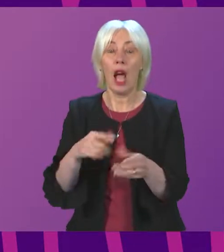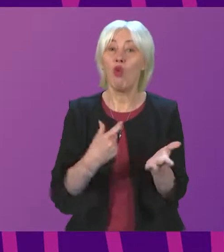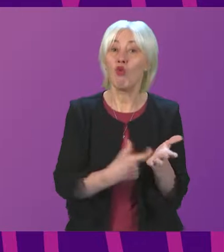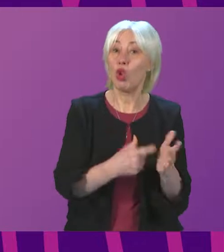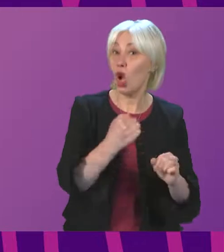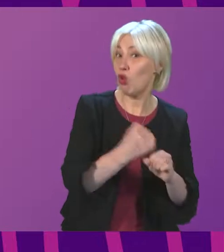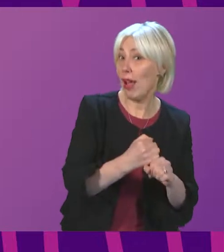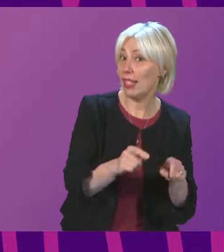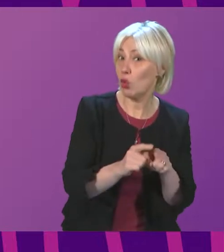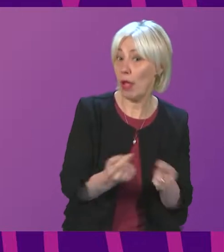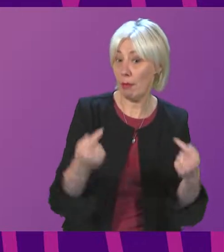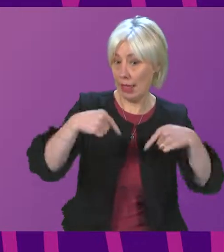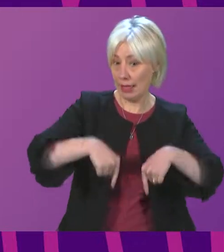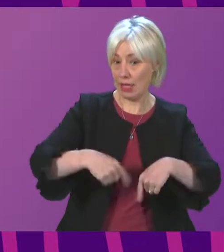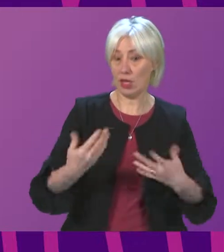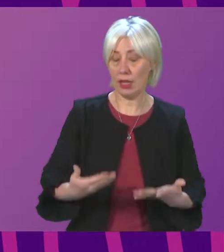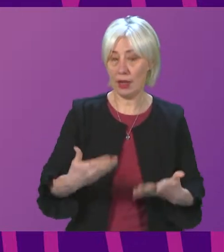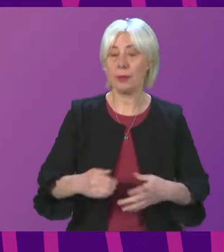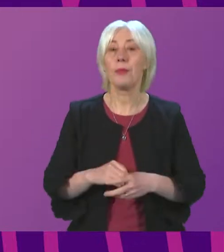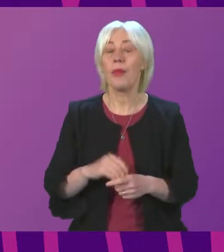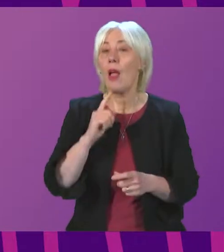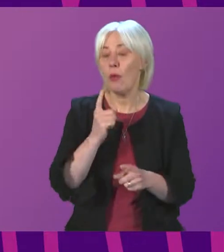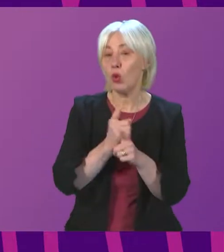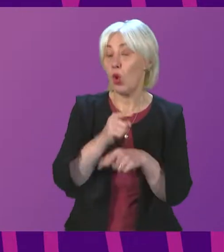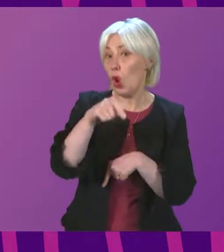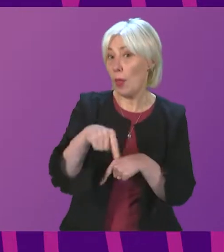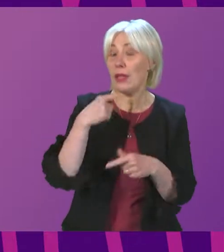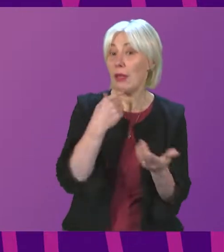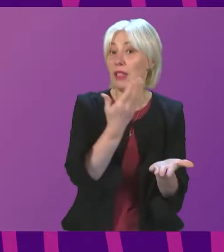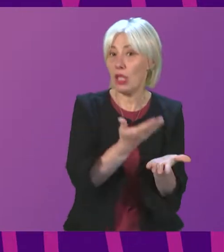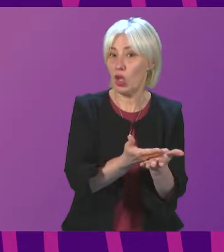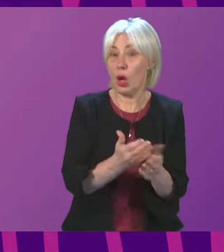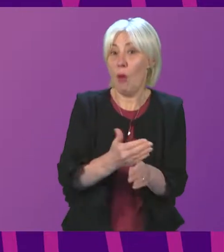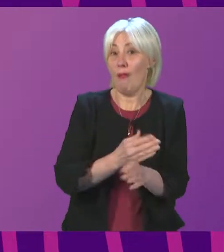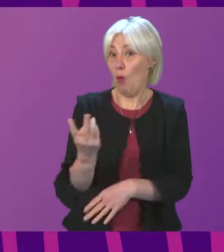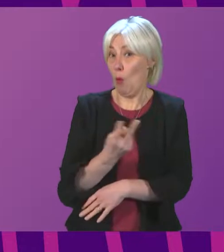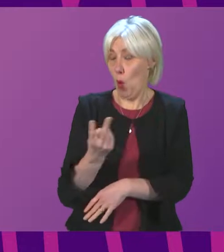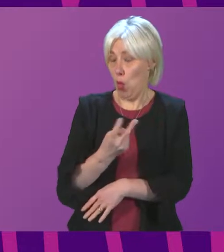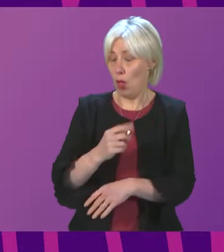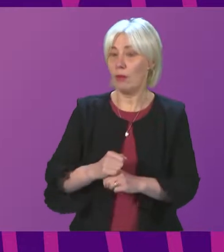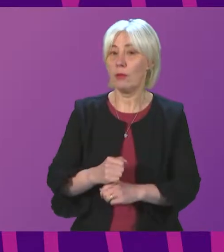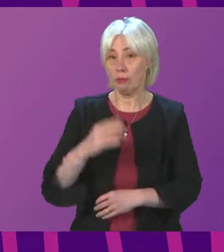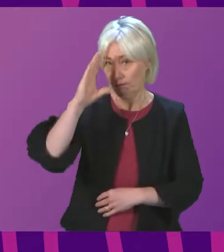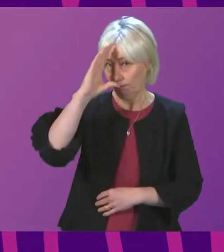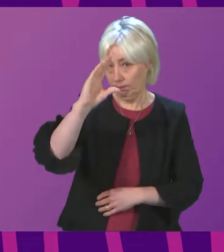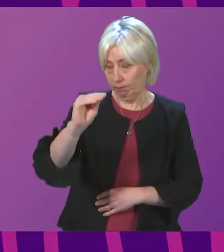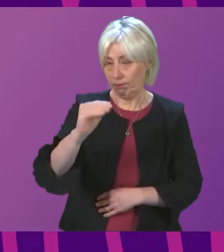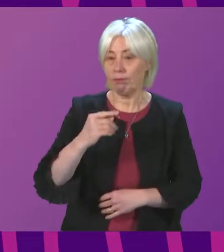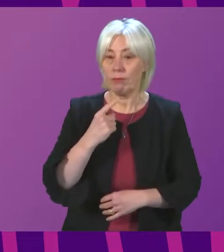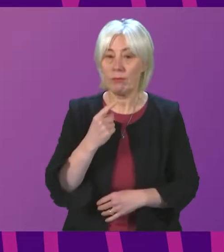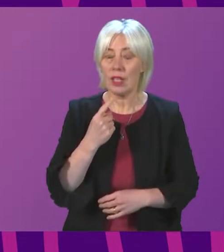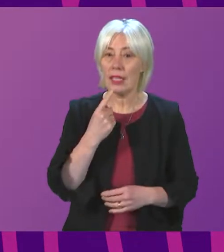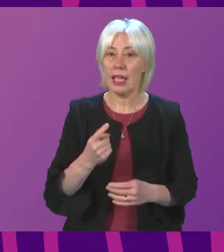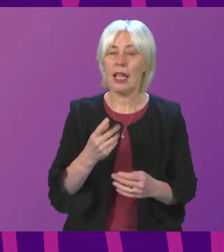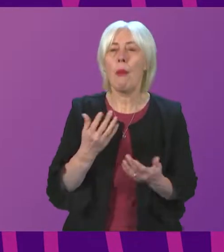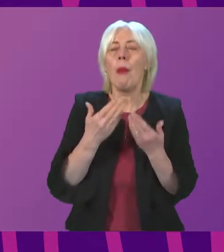us in the chamber, to speak to this petition. And before I come to both of them, again, may I, just as I said a moment ago, offer